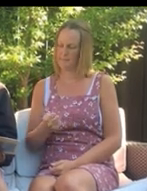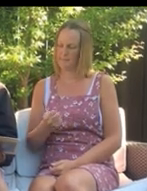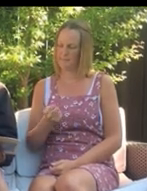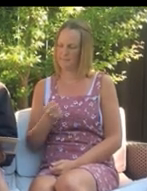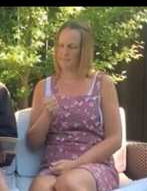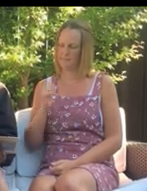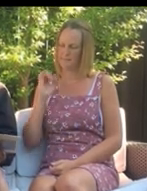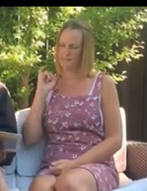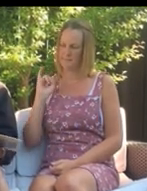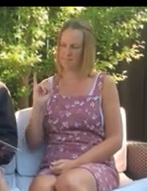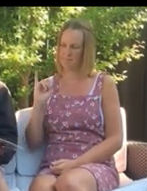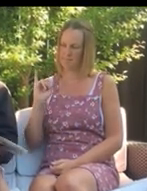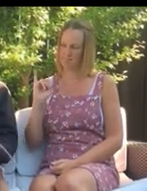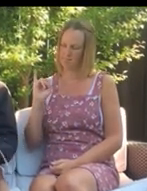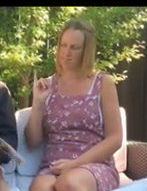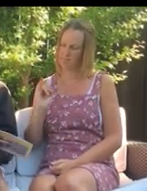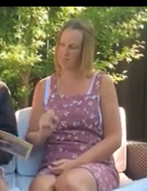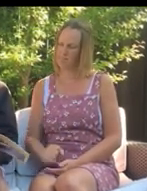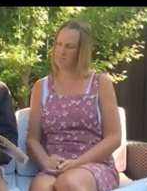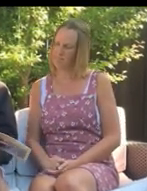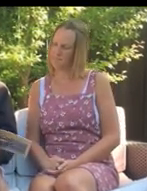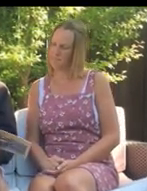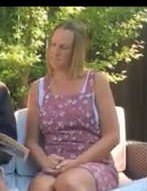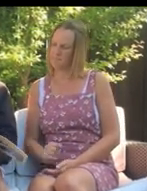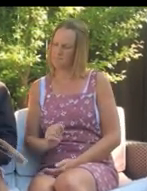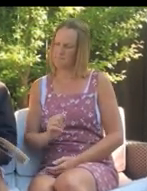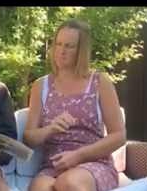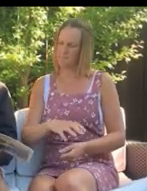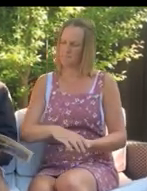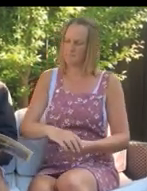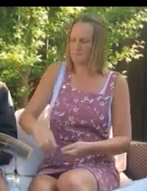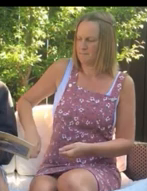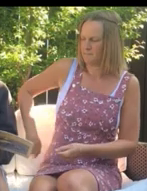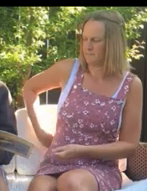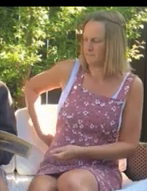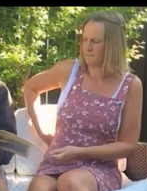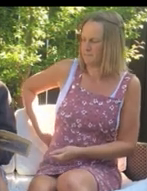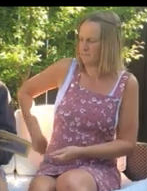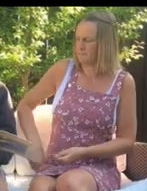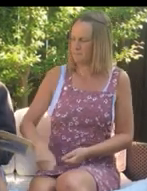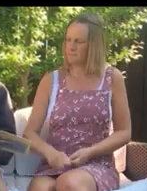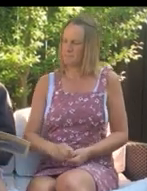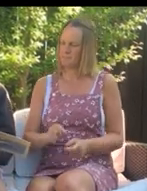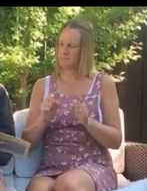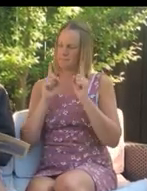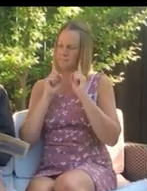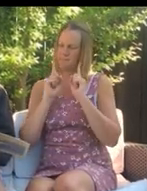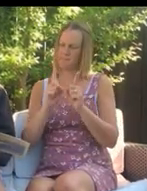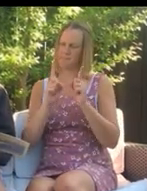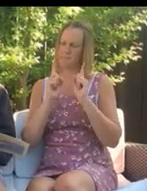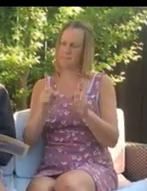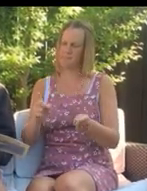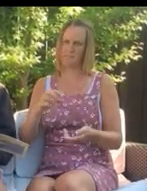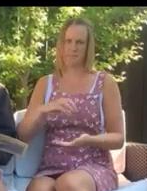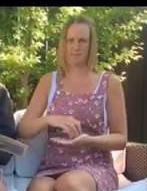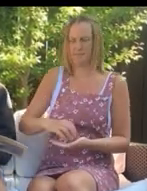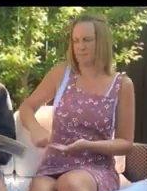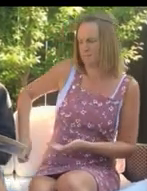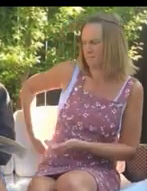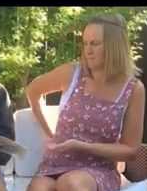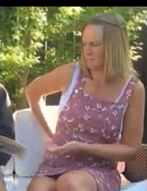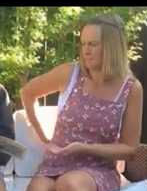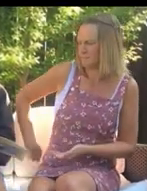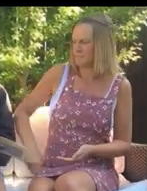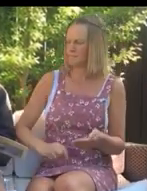pair. Their futures bleak. Thieves are you both, they're Captain Bellows. I'll teach you not to